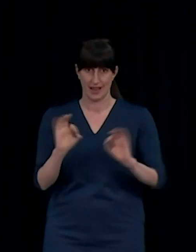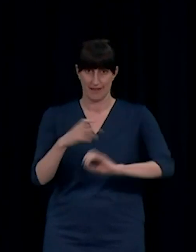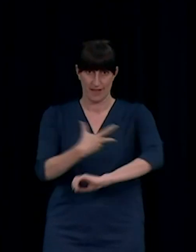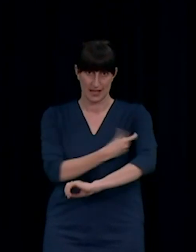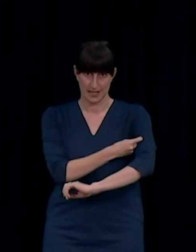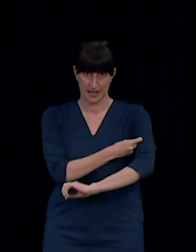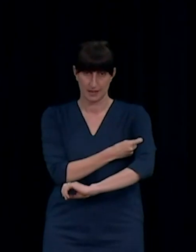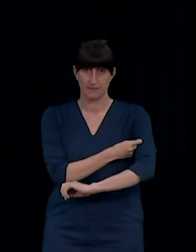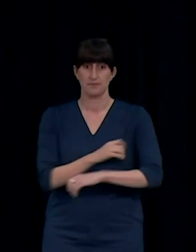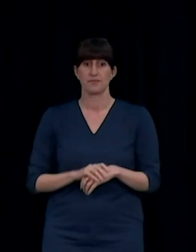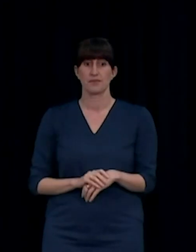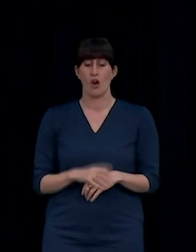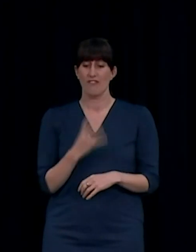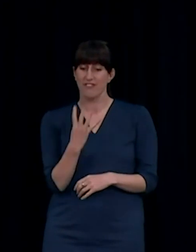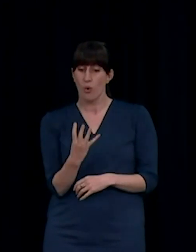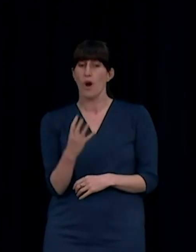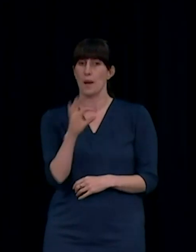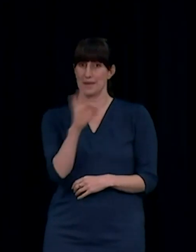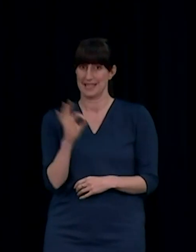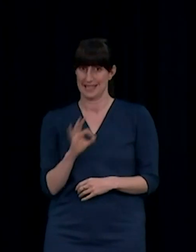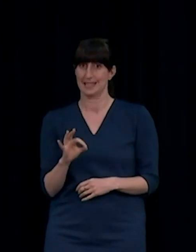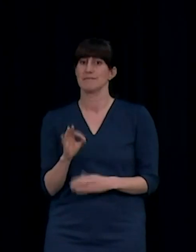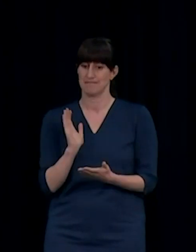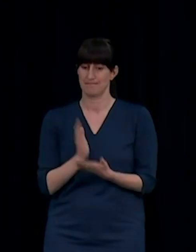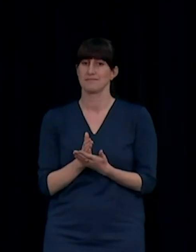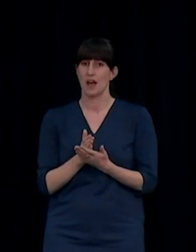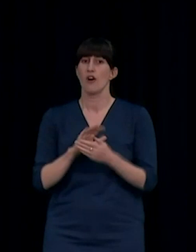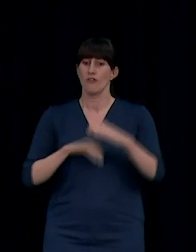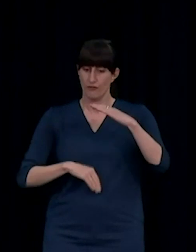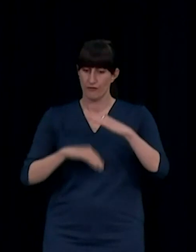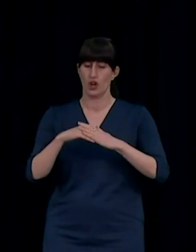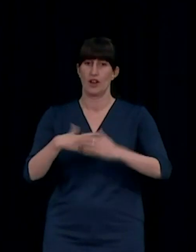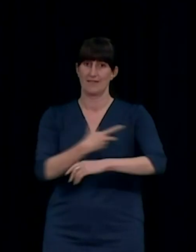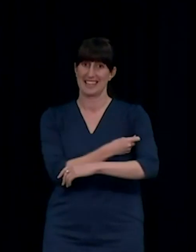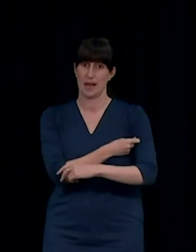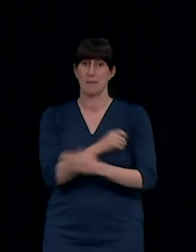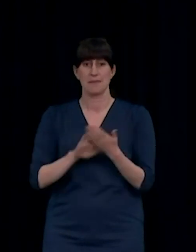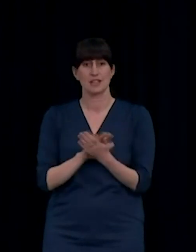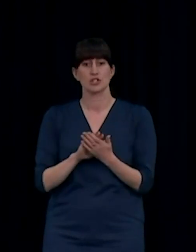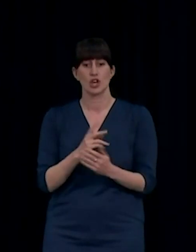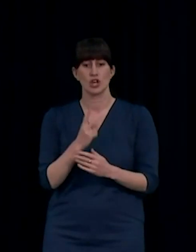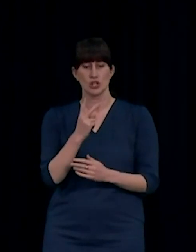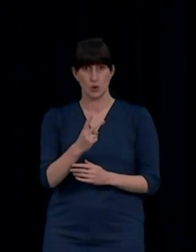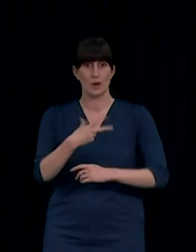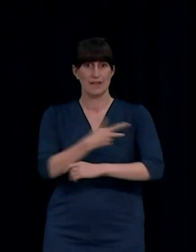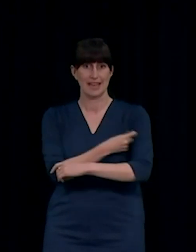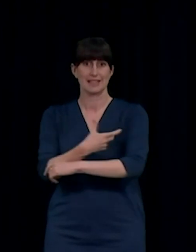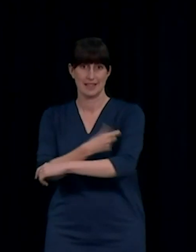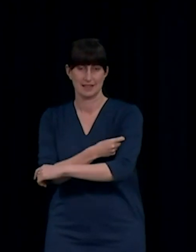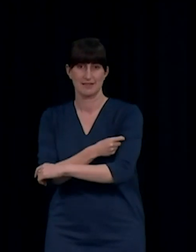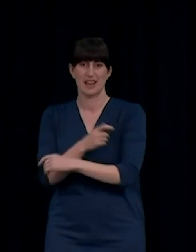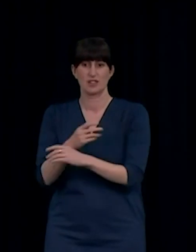4%, were fully immunised. That is, they had had their second vaccine at least two weeks before becoming a case.